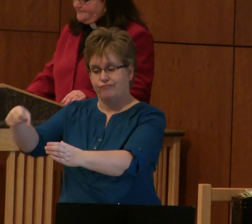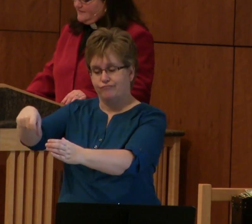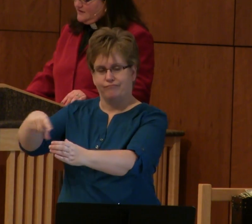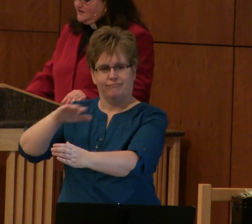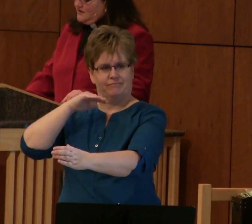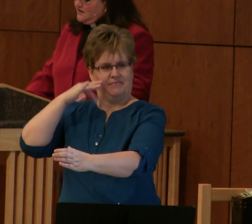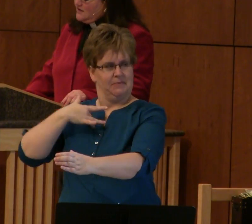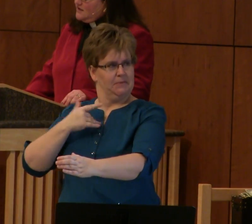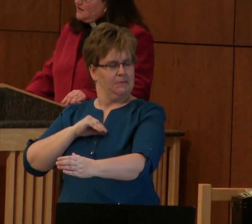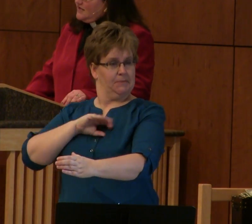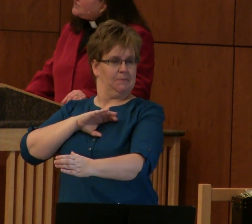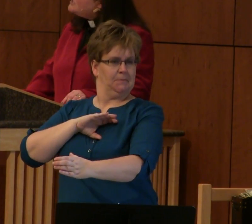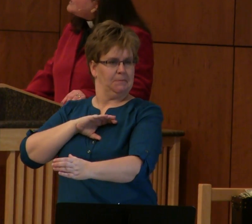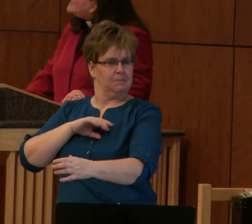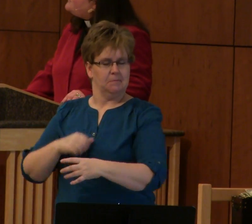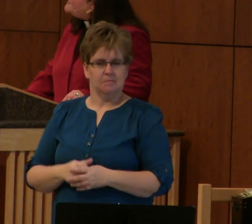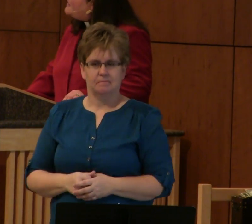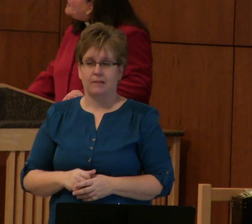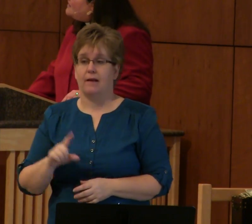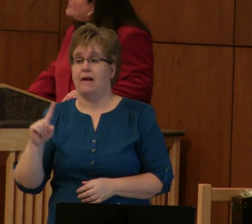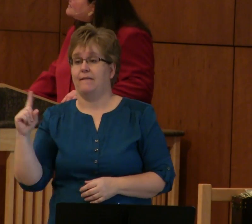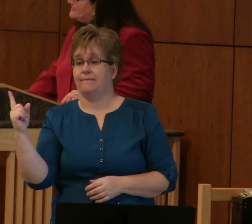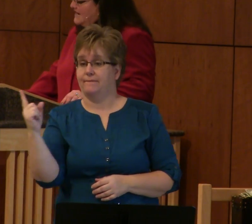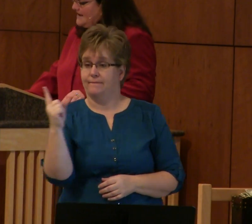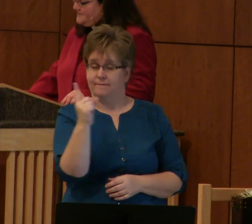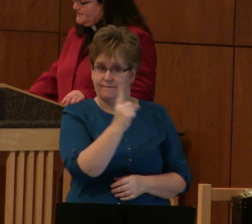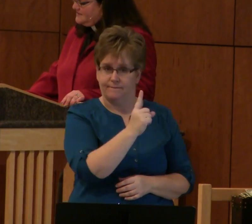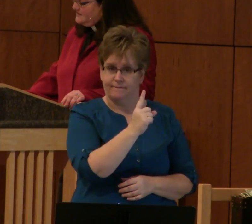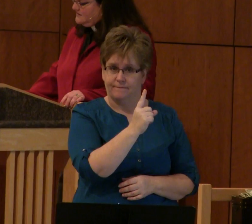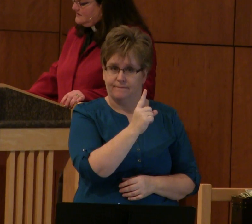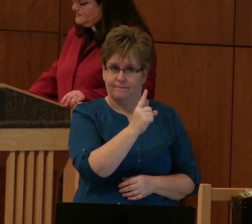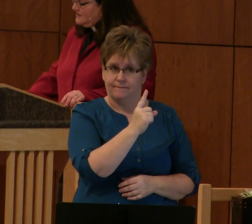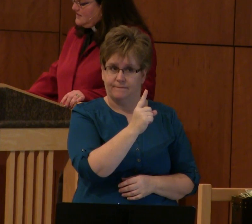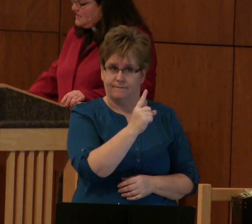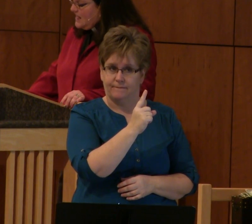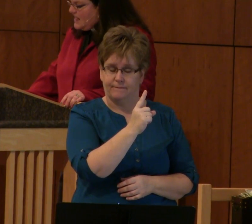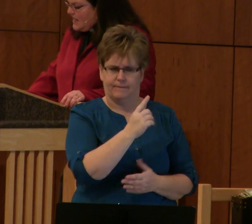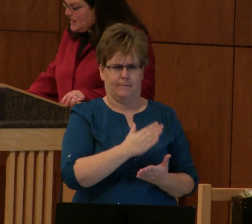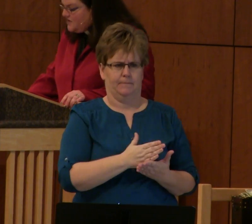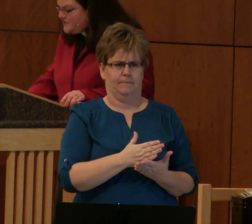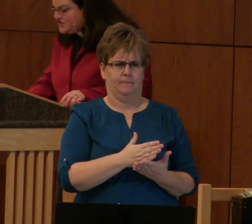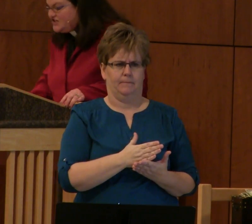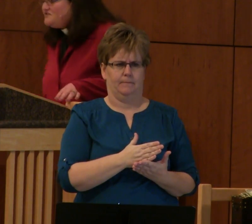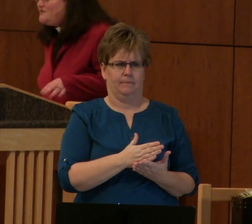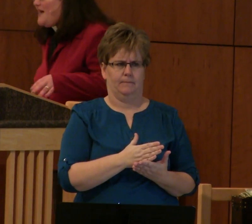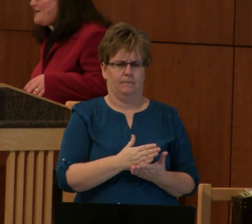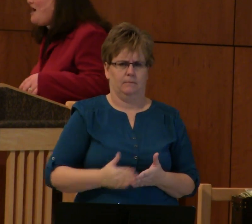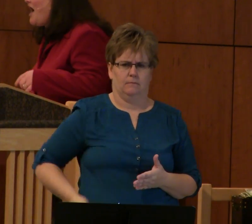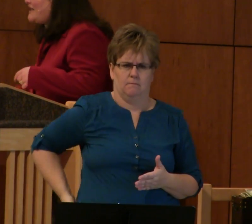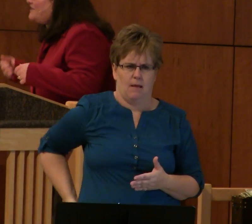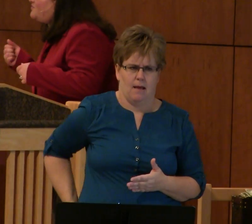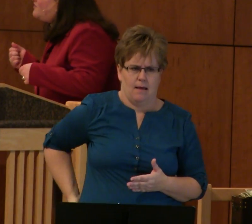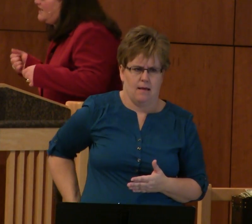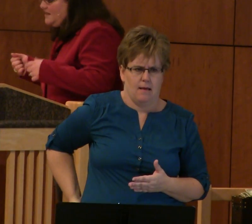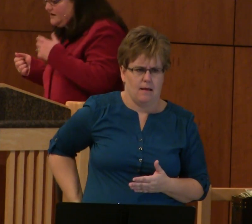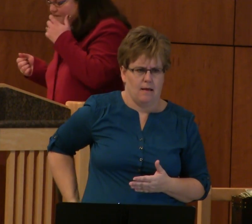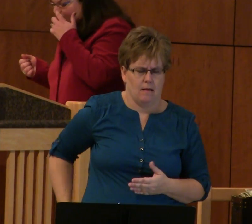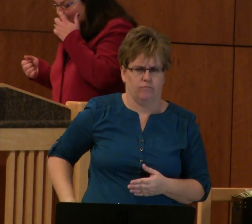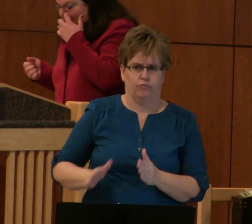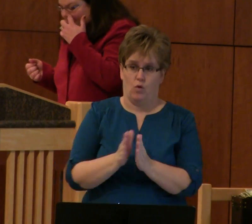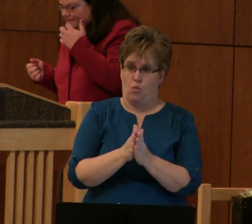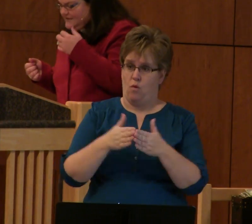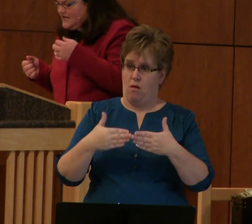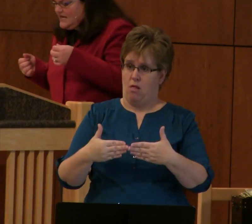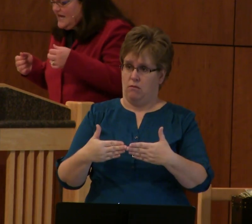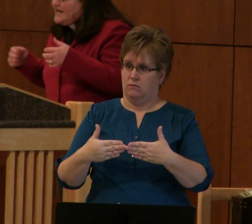smile. He turned to leave, but then he stopped. He reached into his back pocket, pulling out